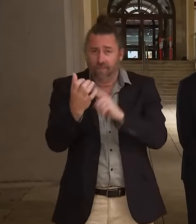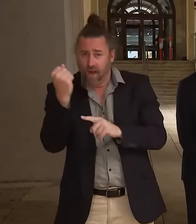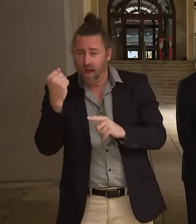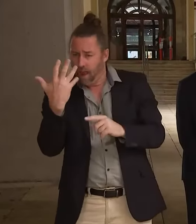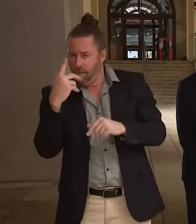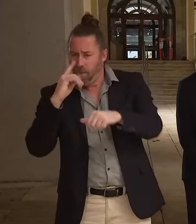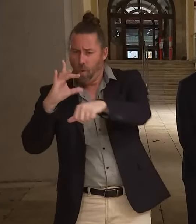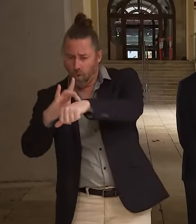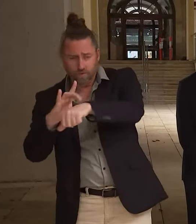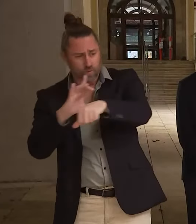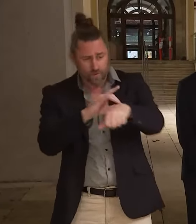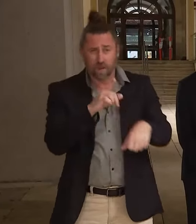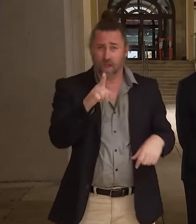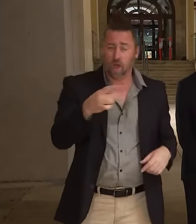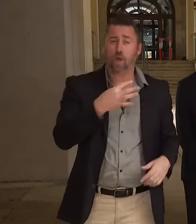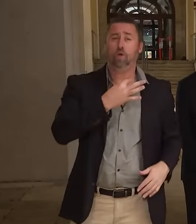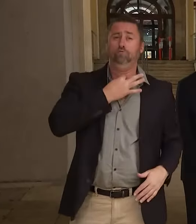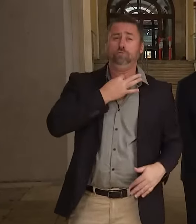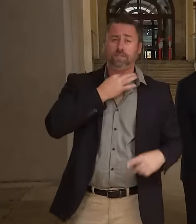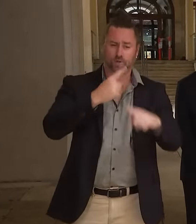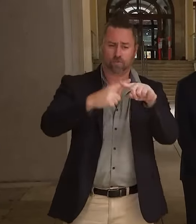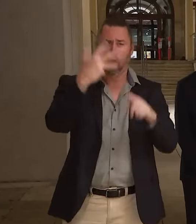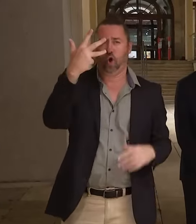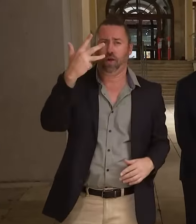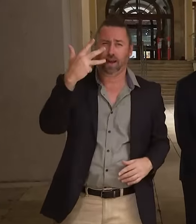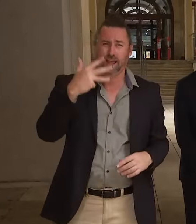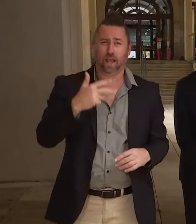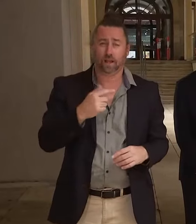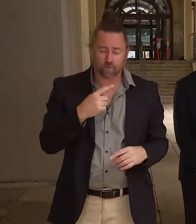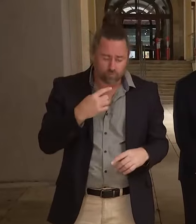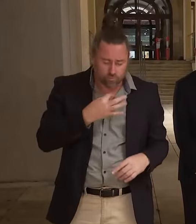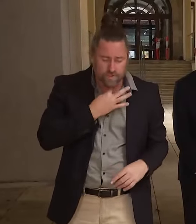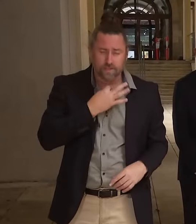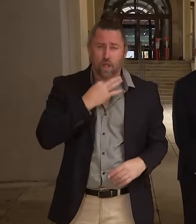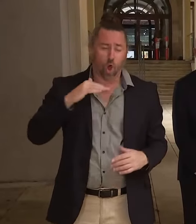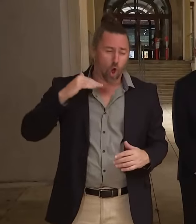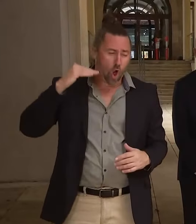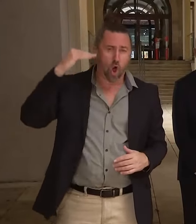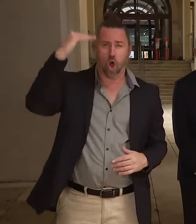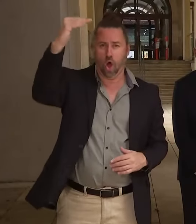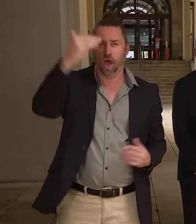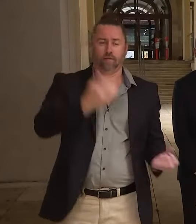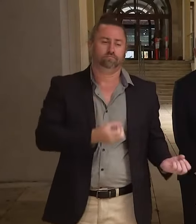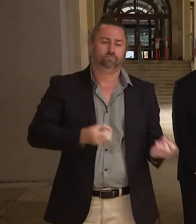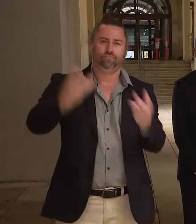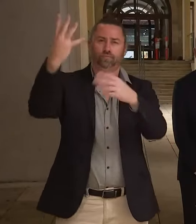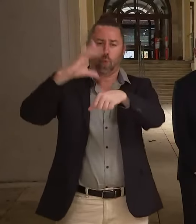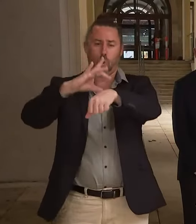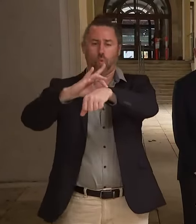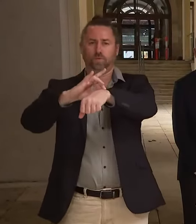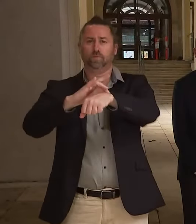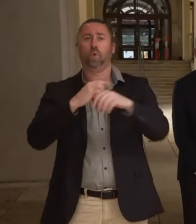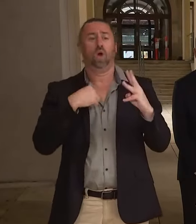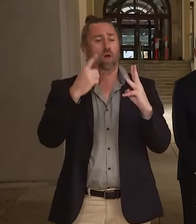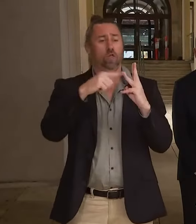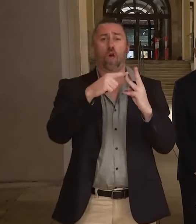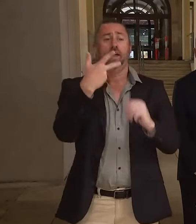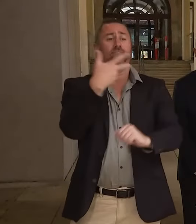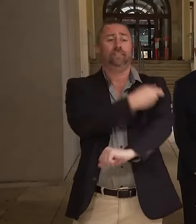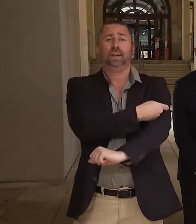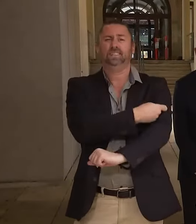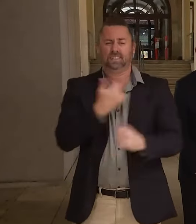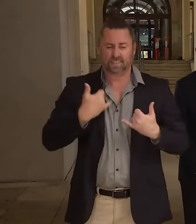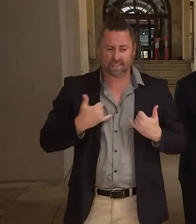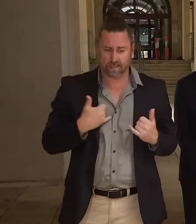rates, is you are nine times more likely to end up in hospital than someone who is triple-vaxxed.